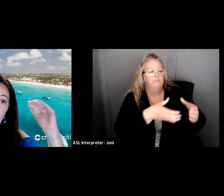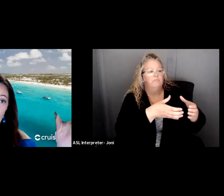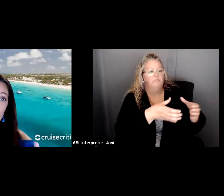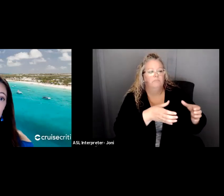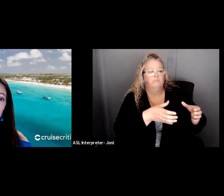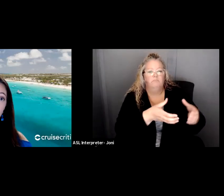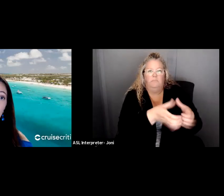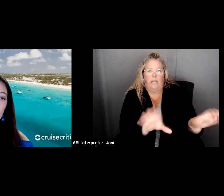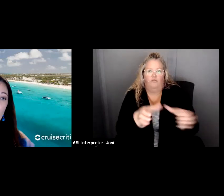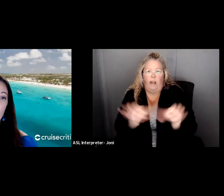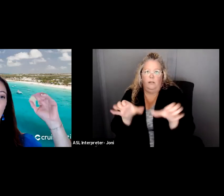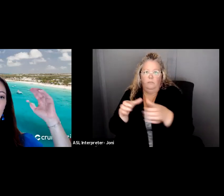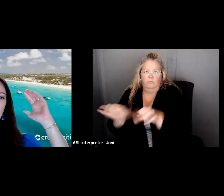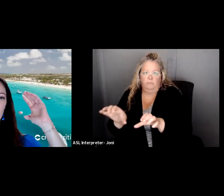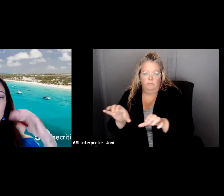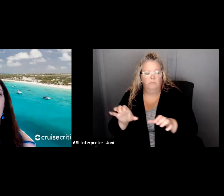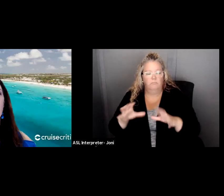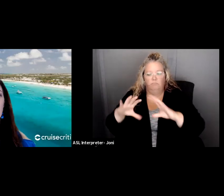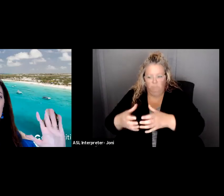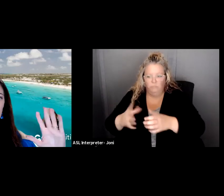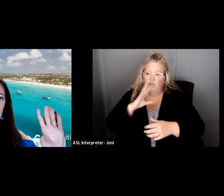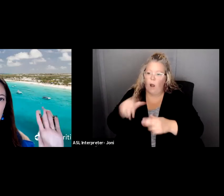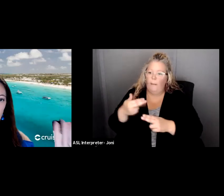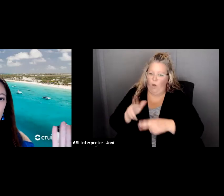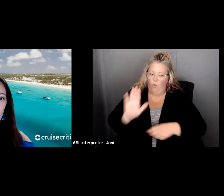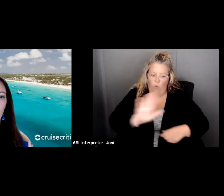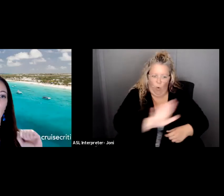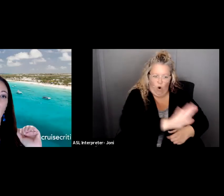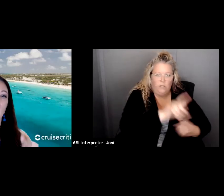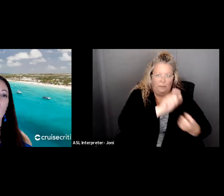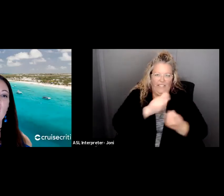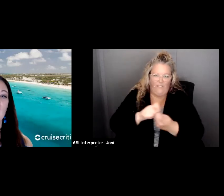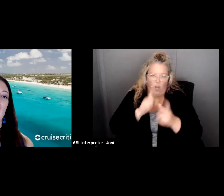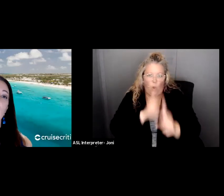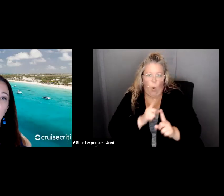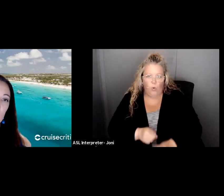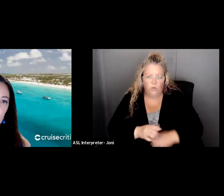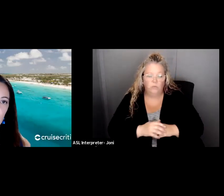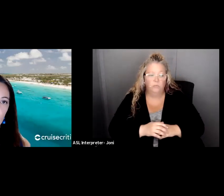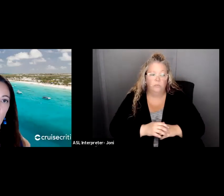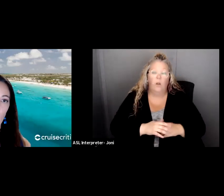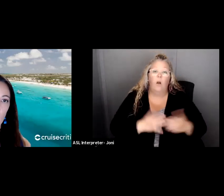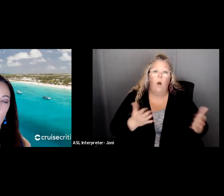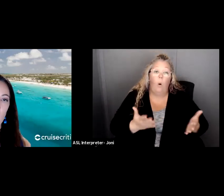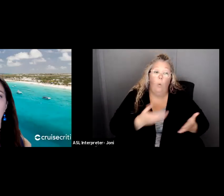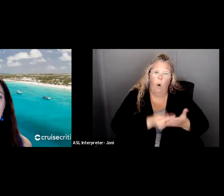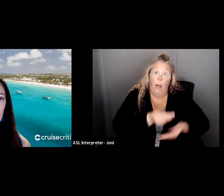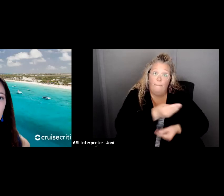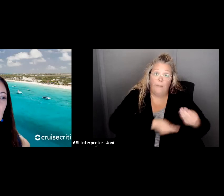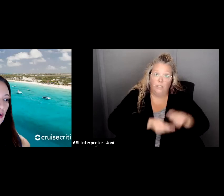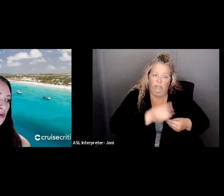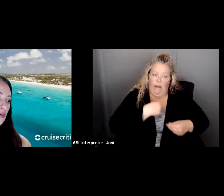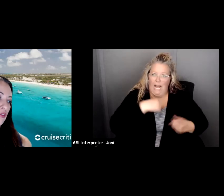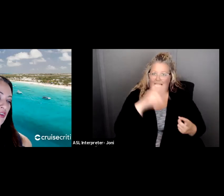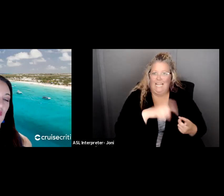talk about their specific goals. And these are the kinds of questions that they'll go through. What budget do I need to complete this goal with the peer